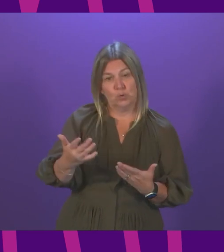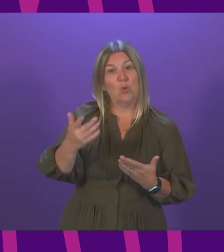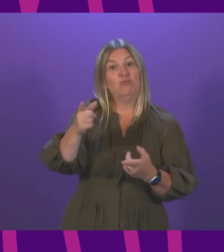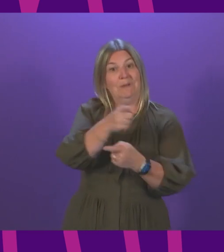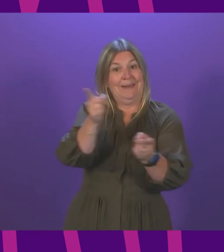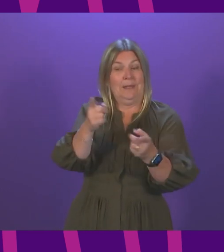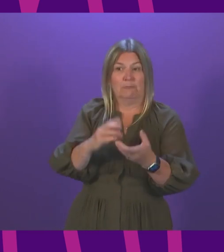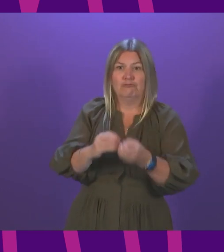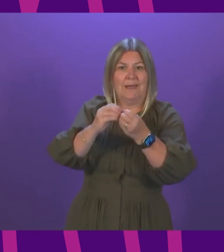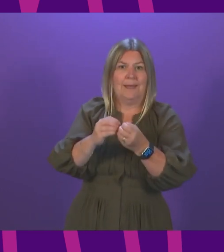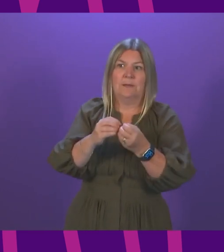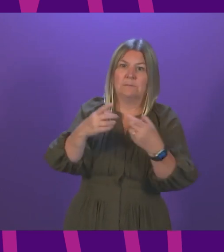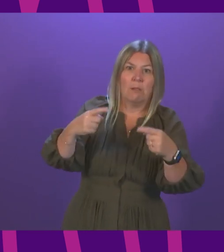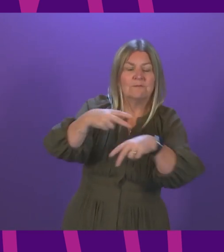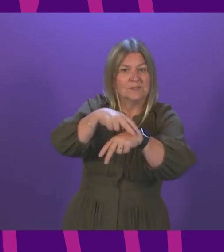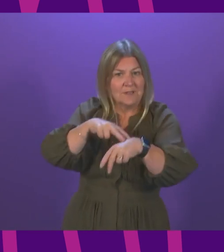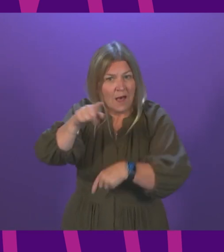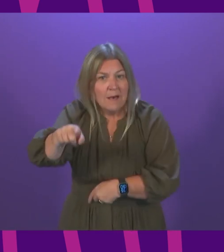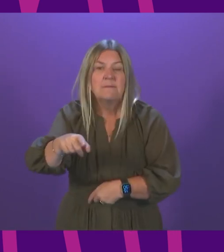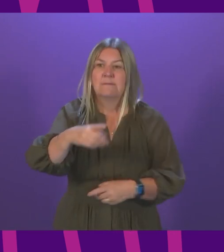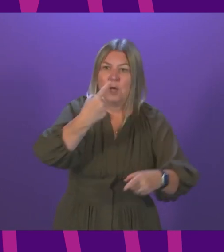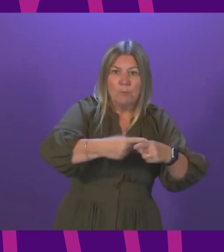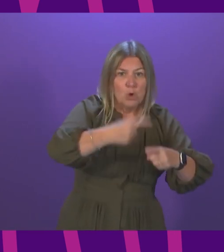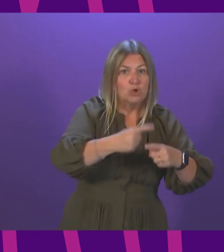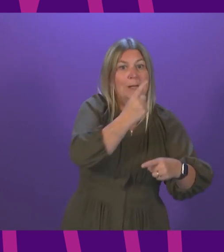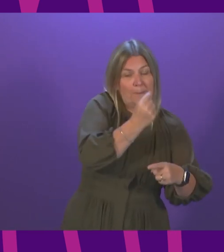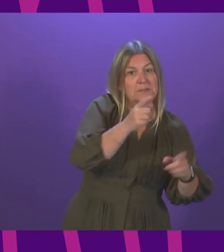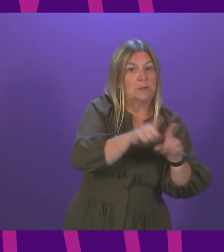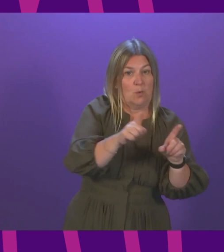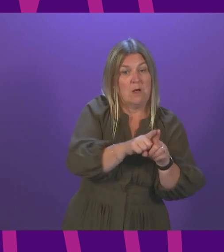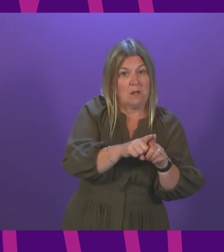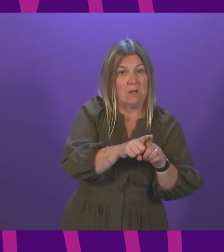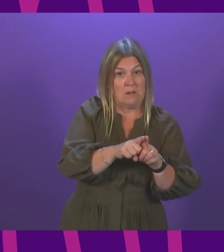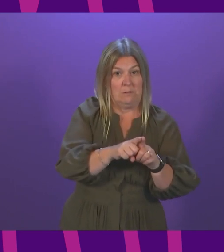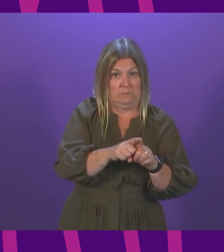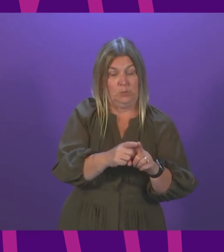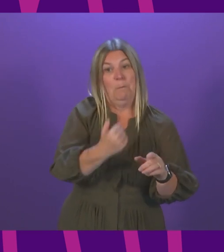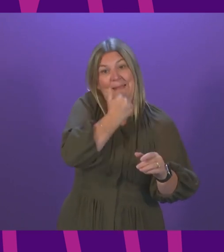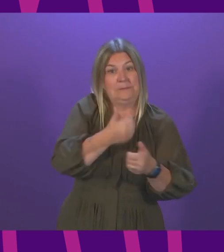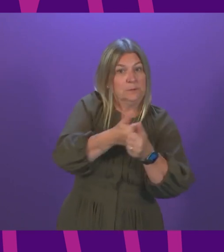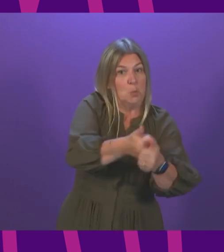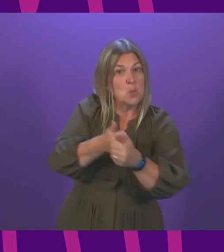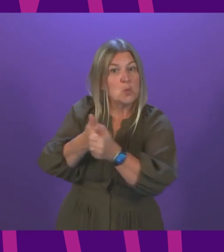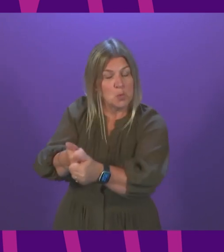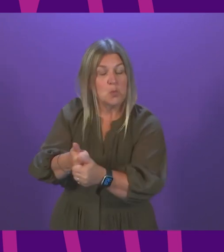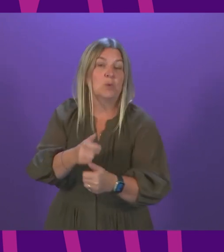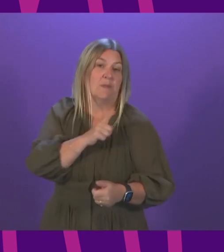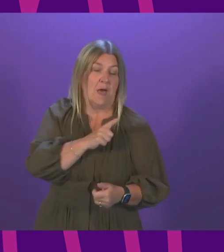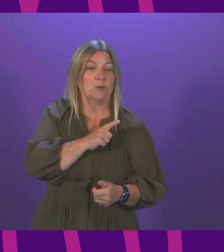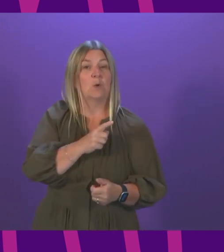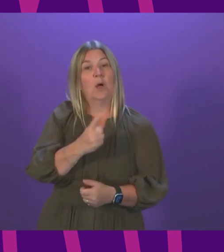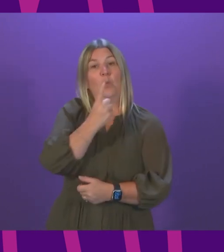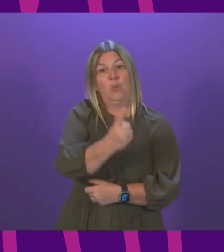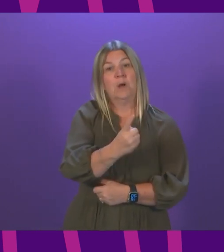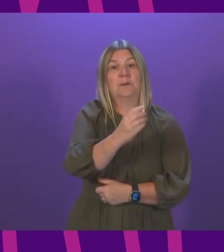but creating additional emergency capacity within the wider ambulance service. That is why we are also aiming to bring on board 100